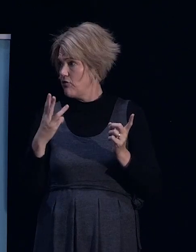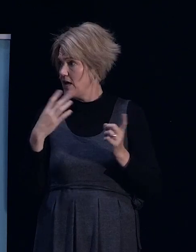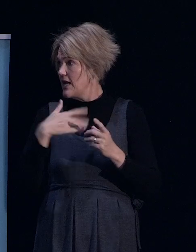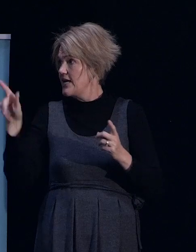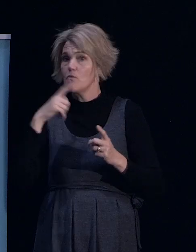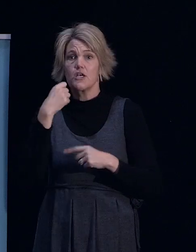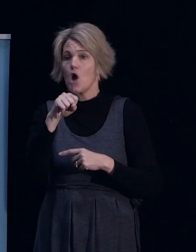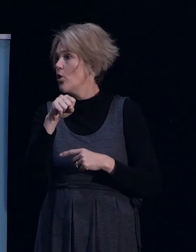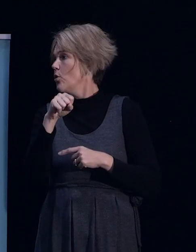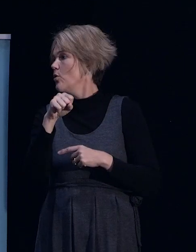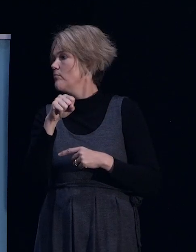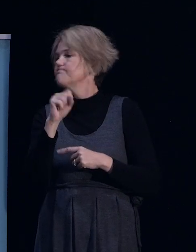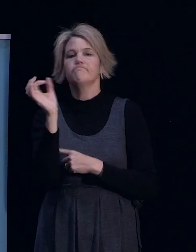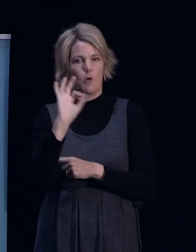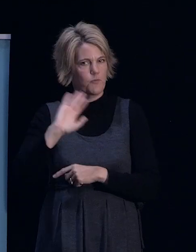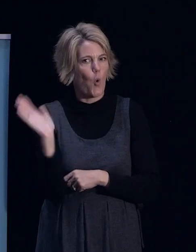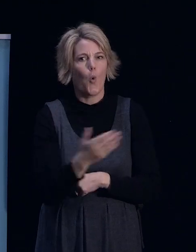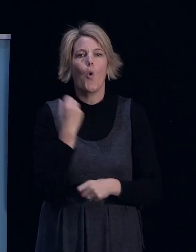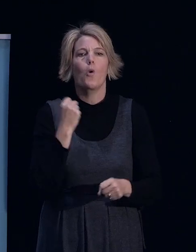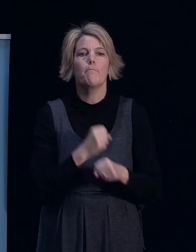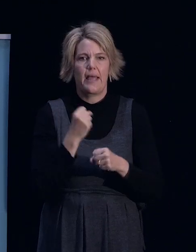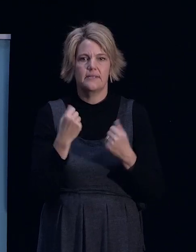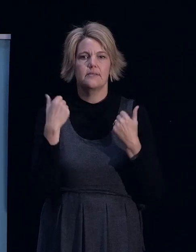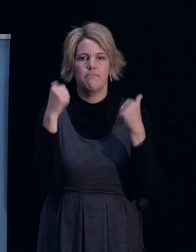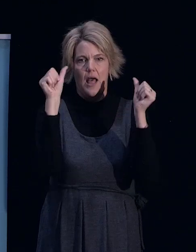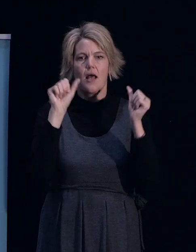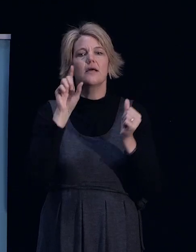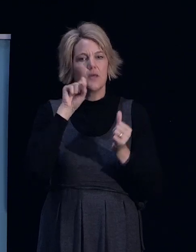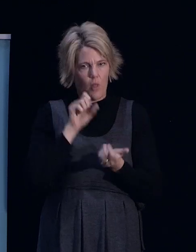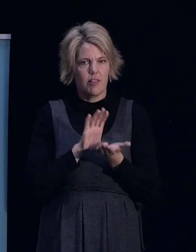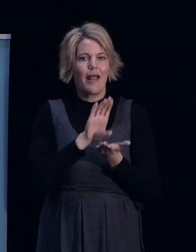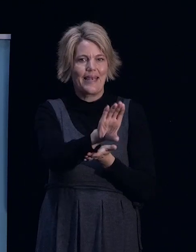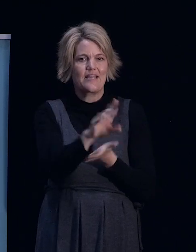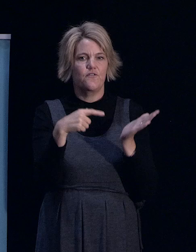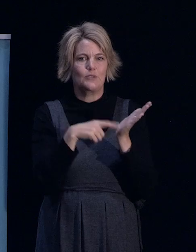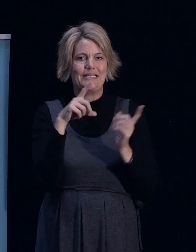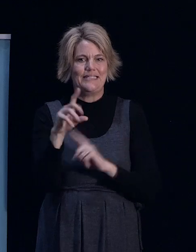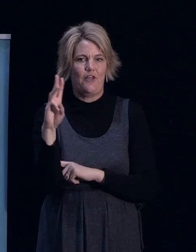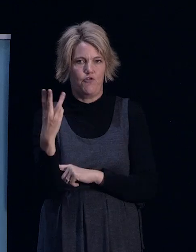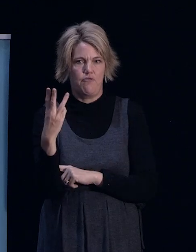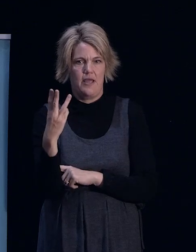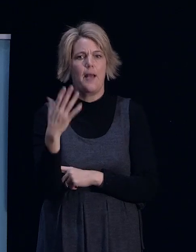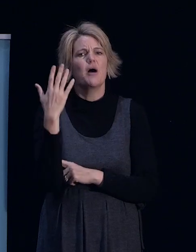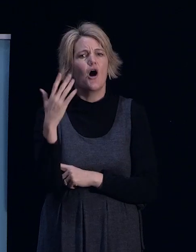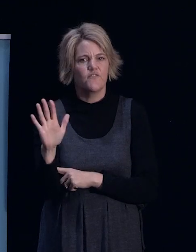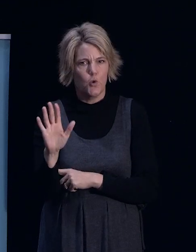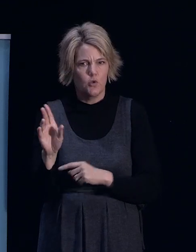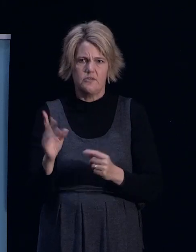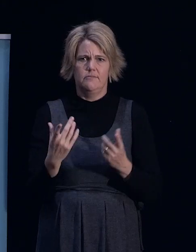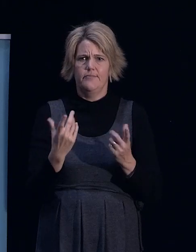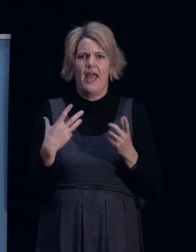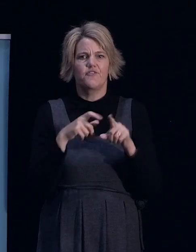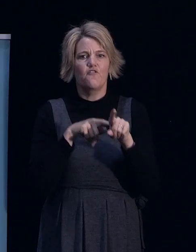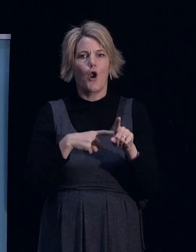Great. So what we've got here, all banks lending in TC3, noting, of course, that is personal lending criteria